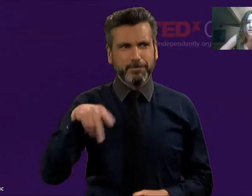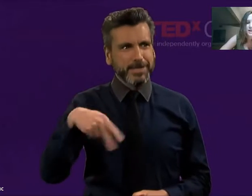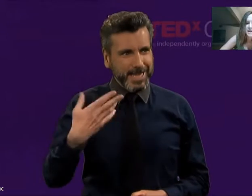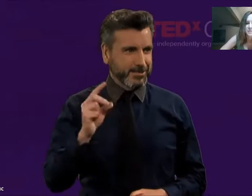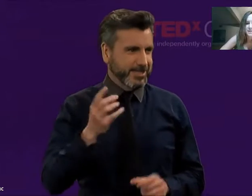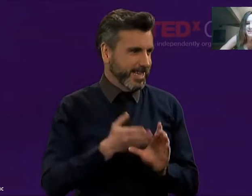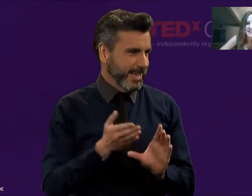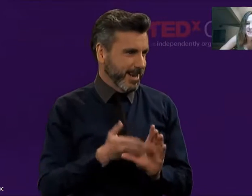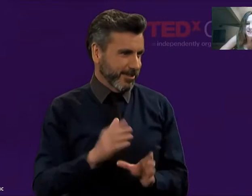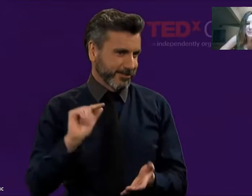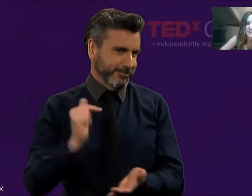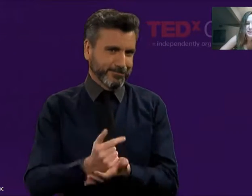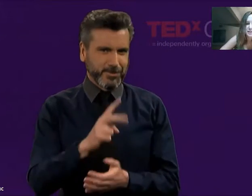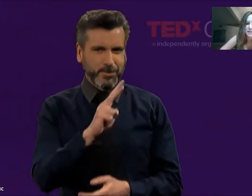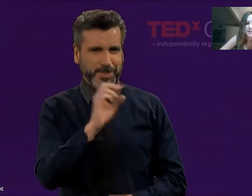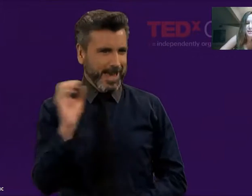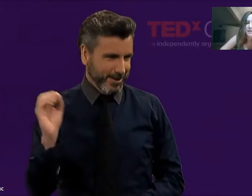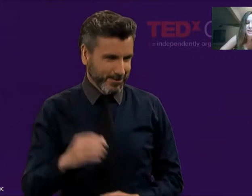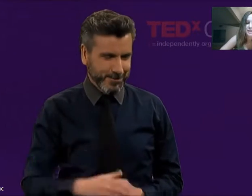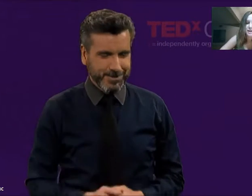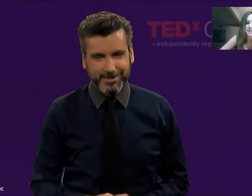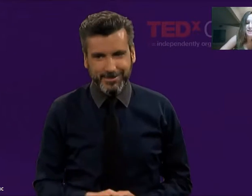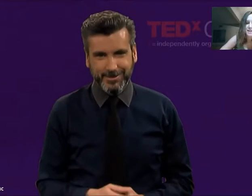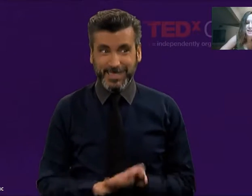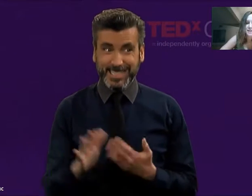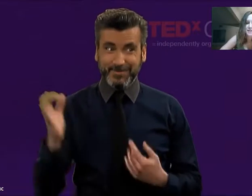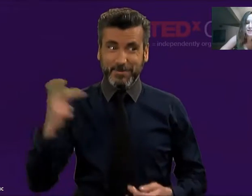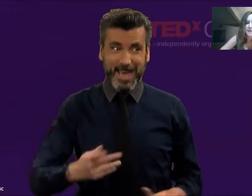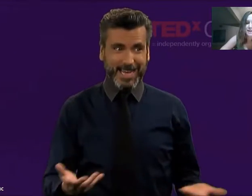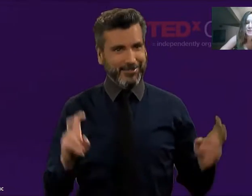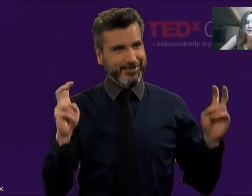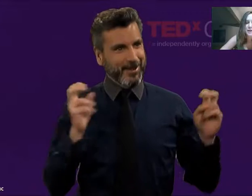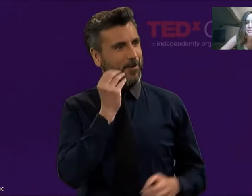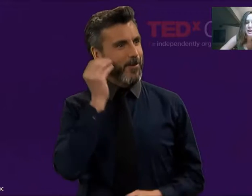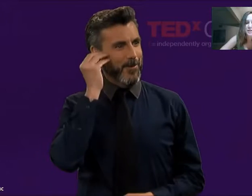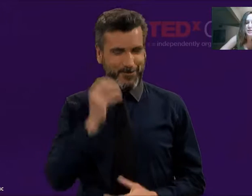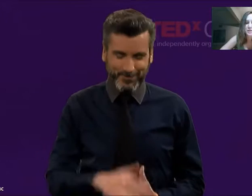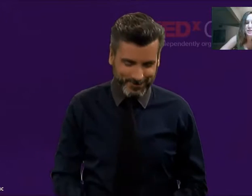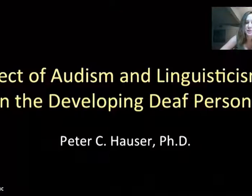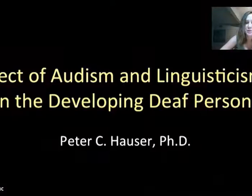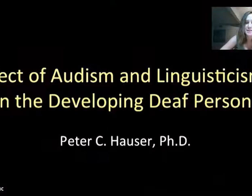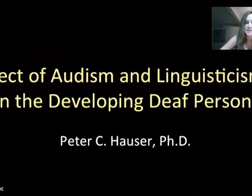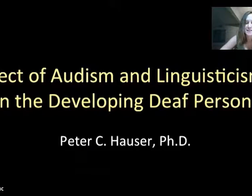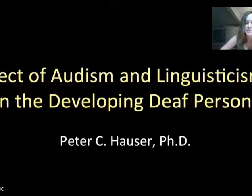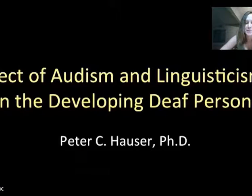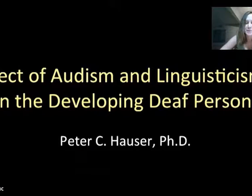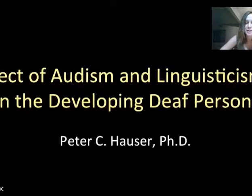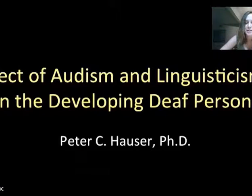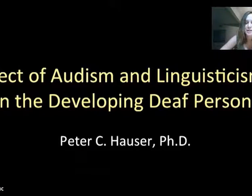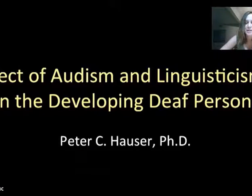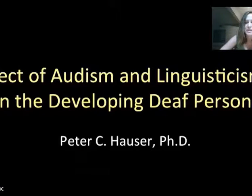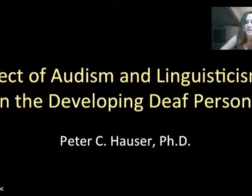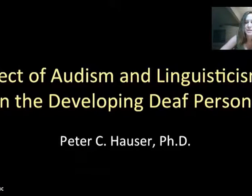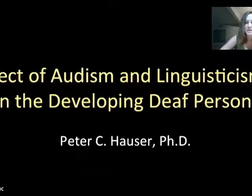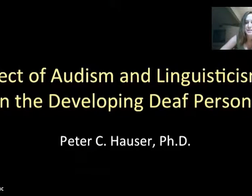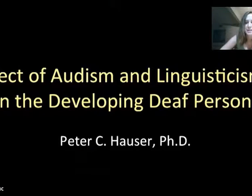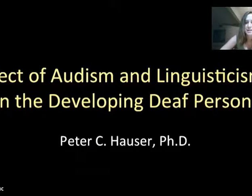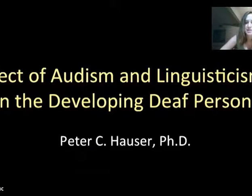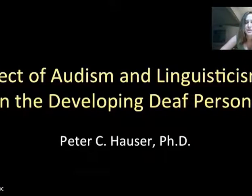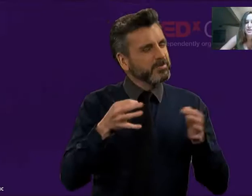I'm excited to be here at Gallaudet again. I got a bachelor's in linguistics, my PhD in psychology is